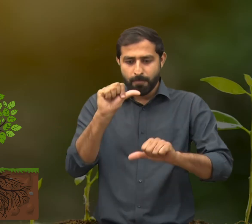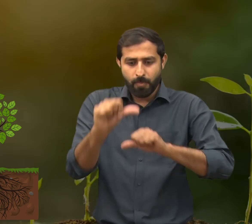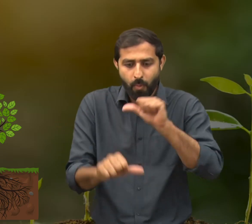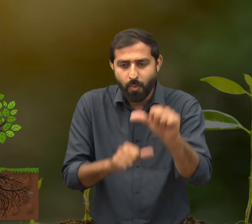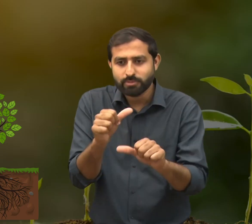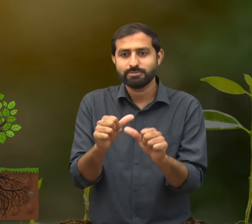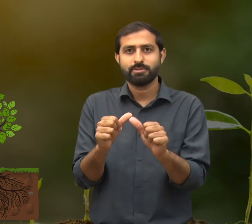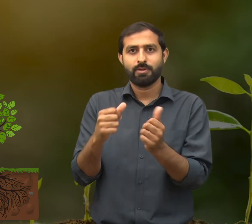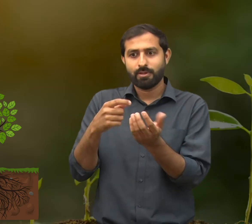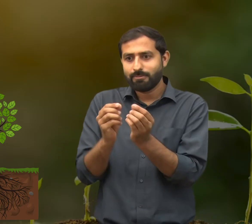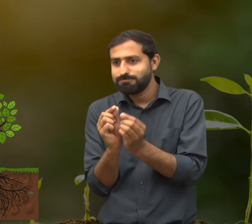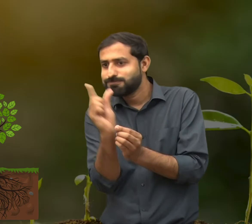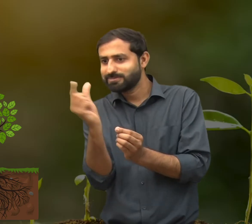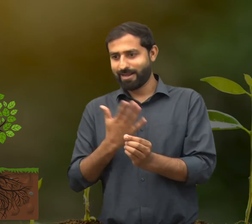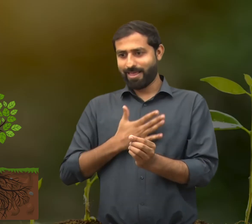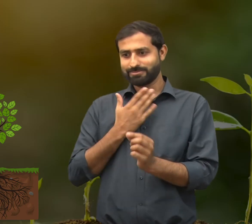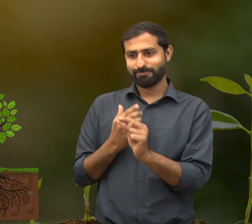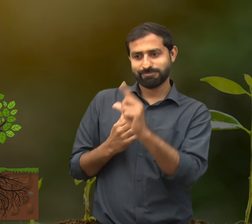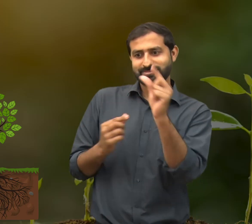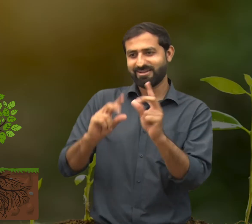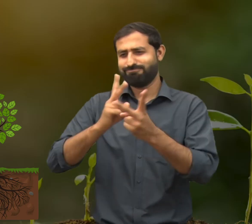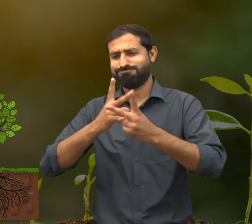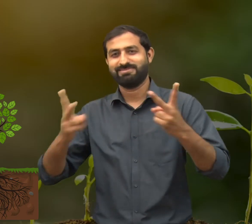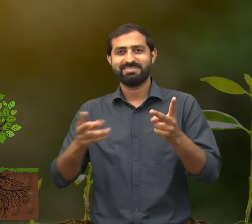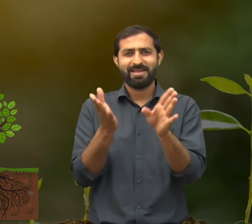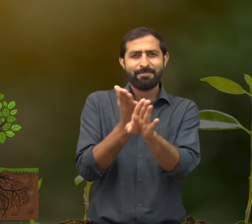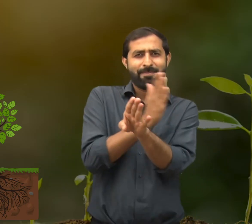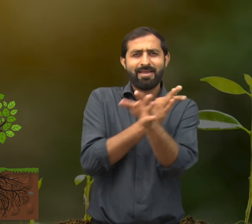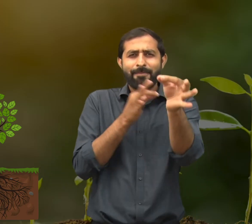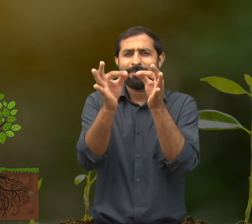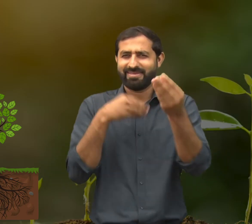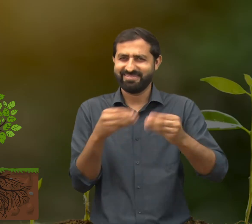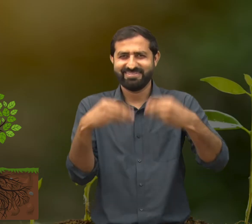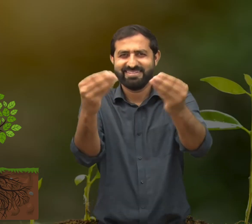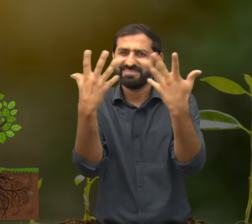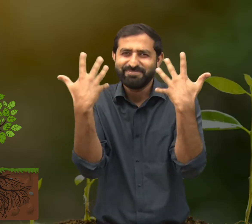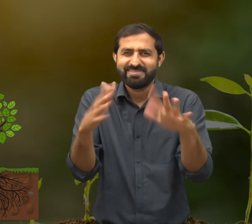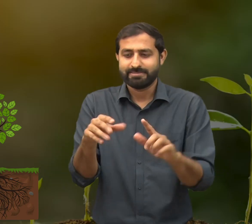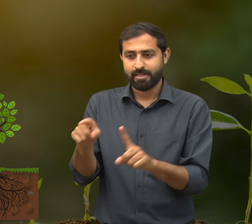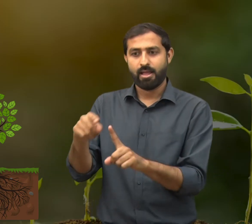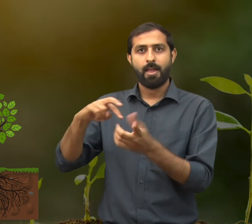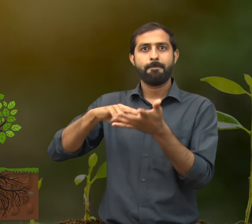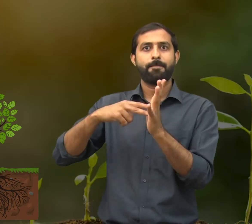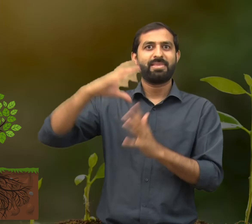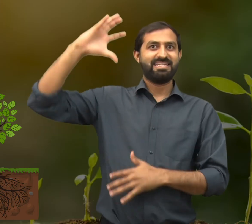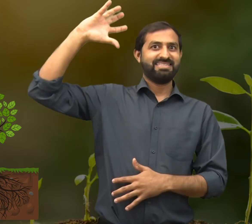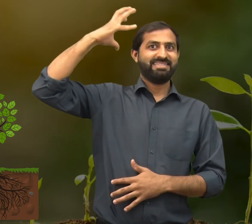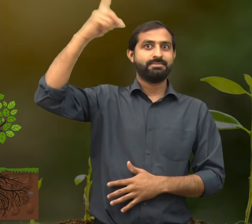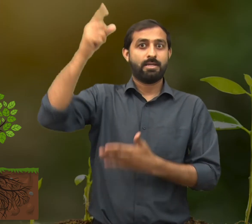Here we have discussed in detail about the process of photosynthesis. Now we know that